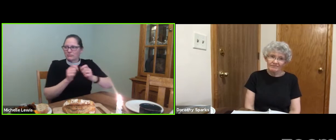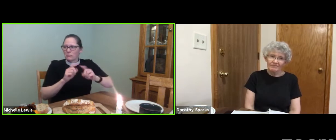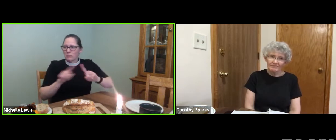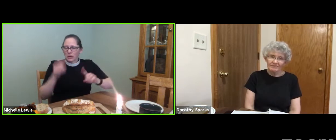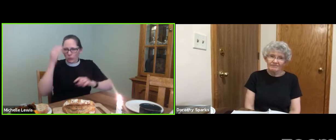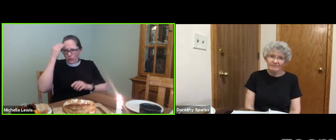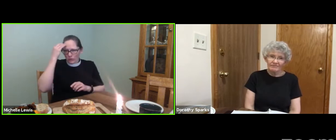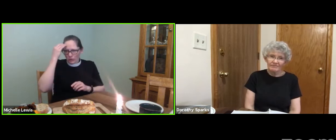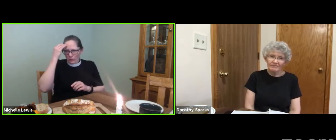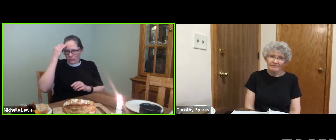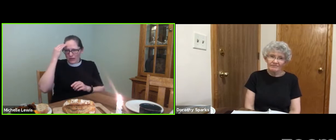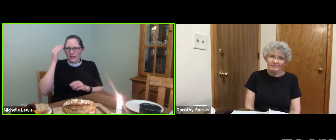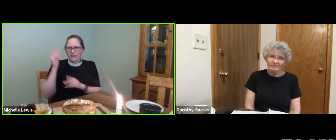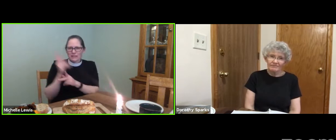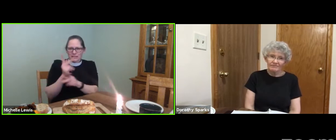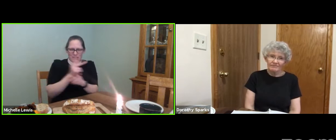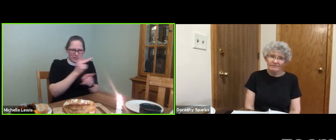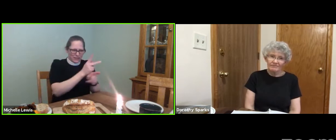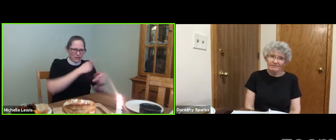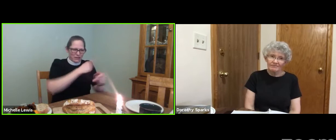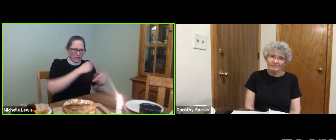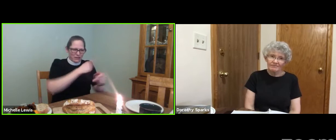We cannot gather together in person.